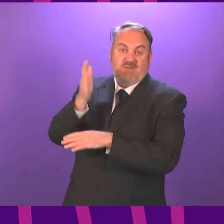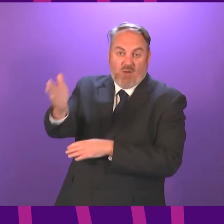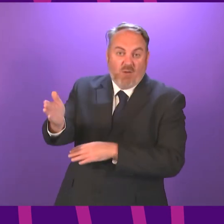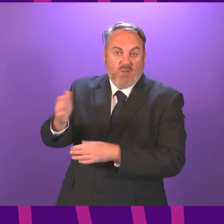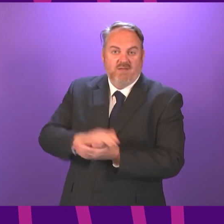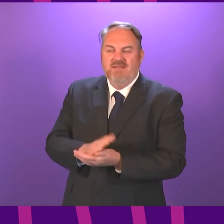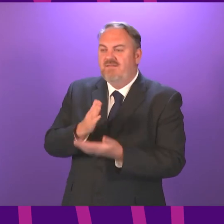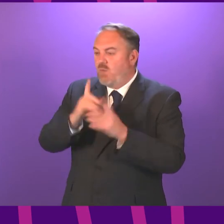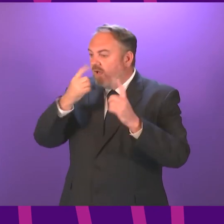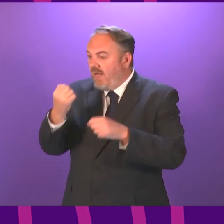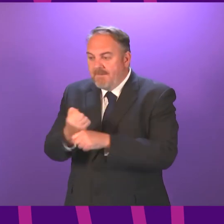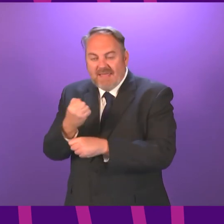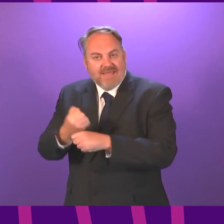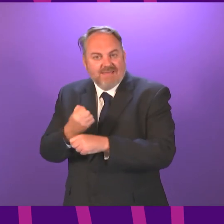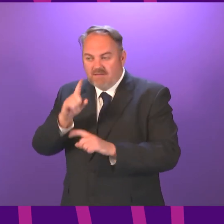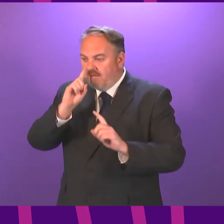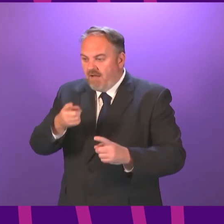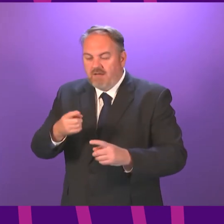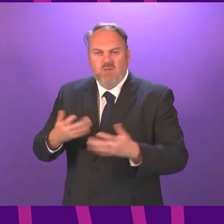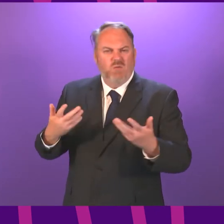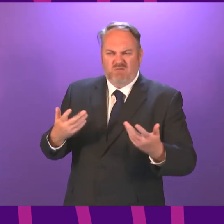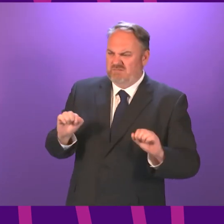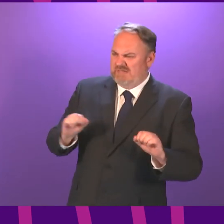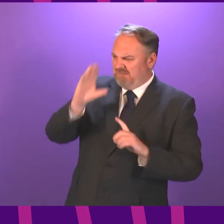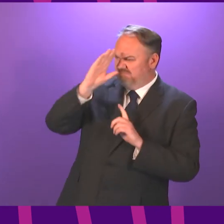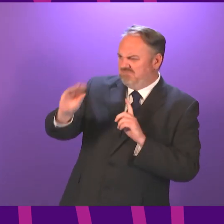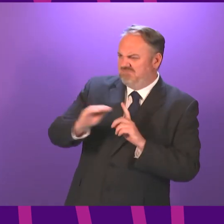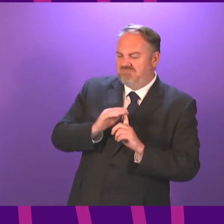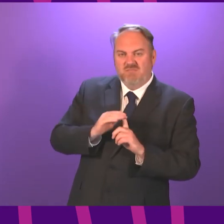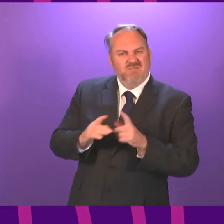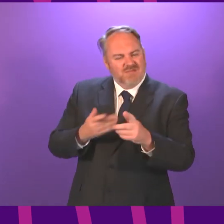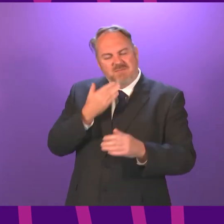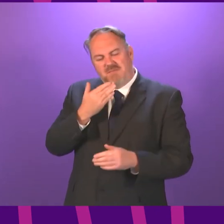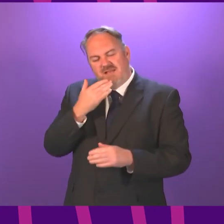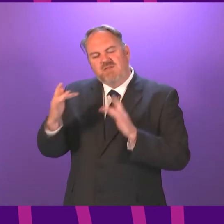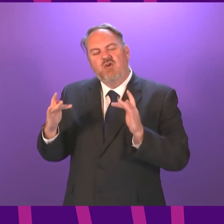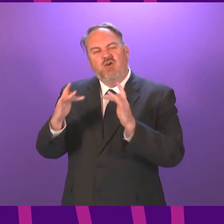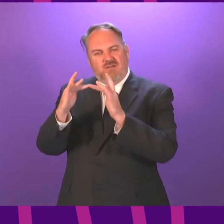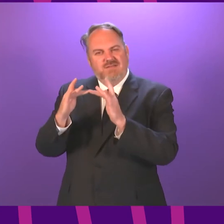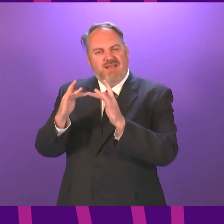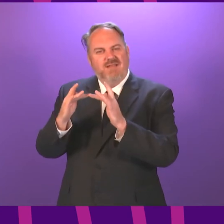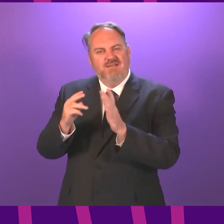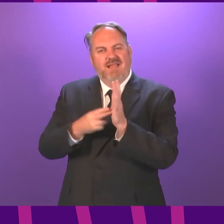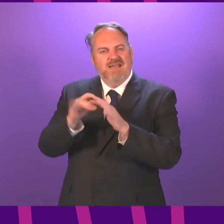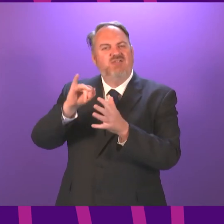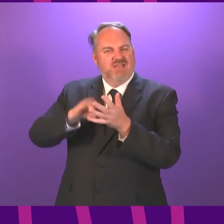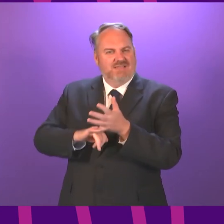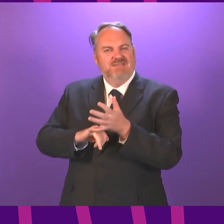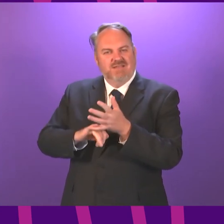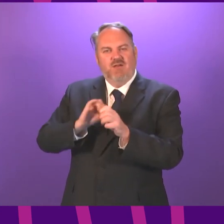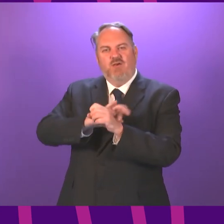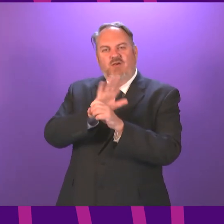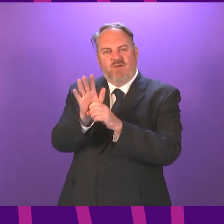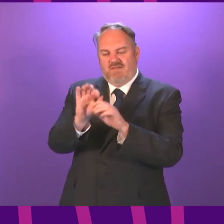to rearrange an appointment or if you think you should have had an invitation by now and want to check up on that, or if you're aged 18 to 29